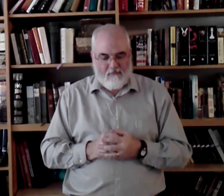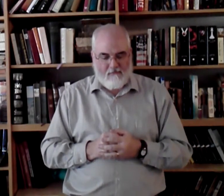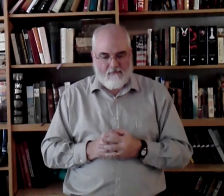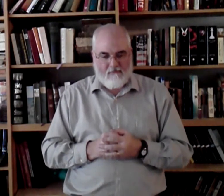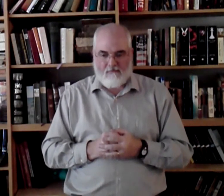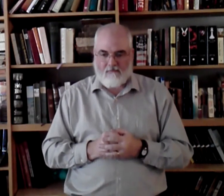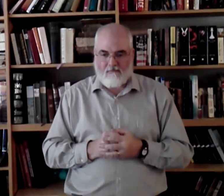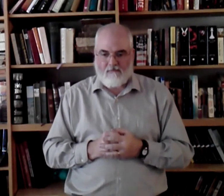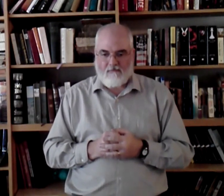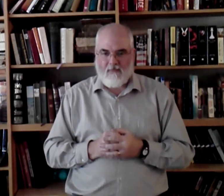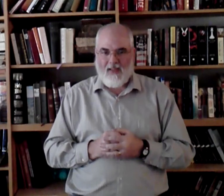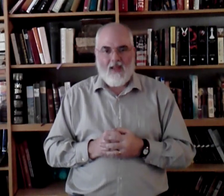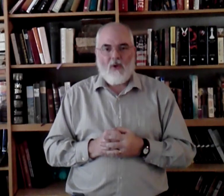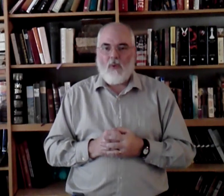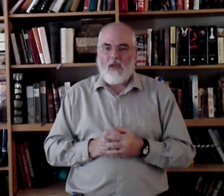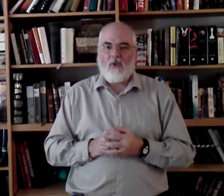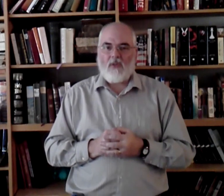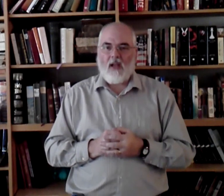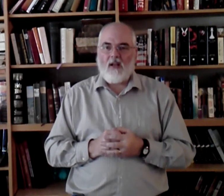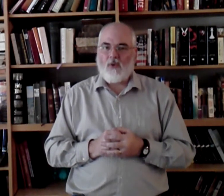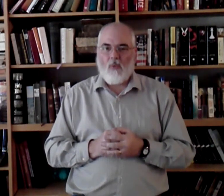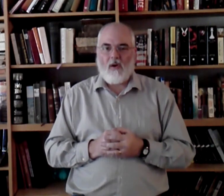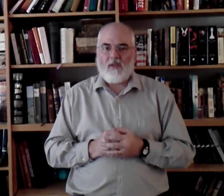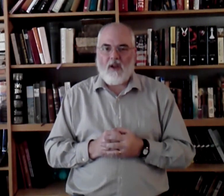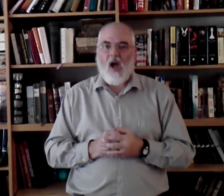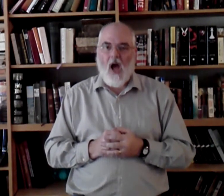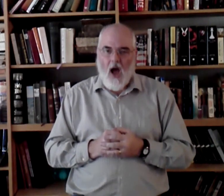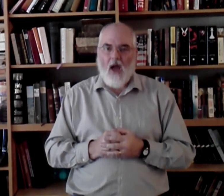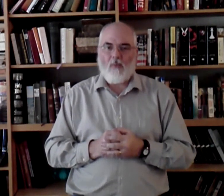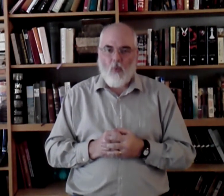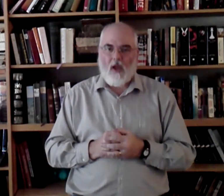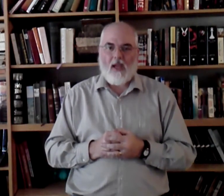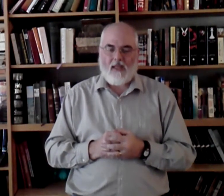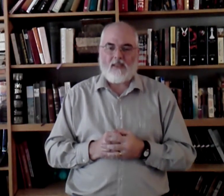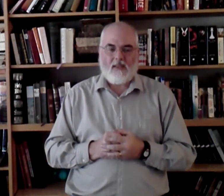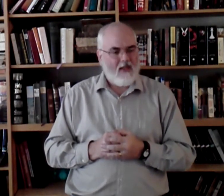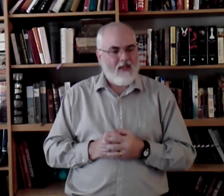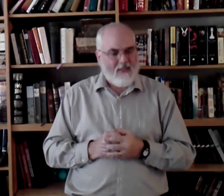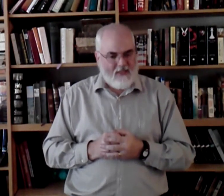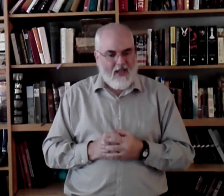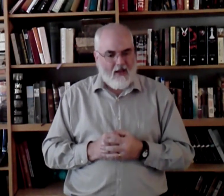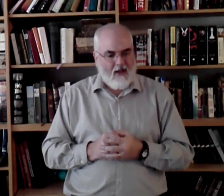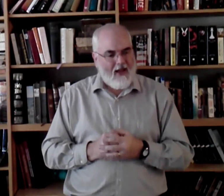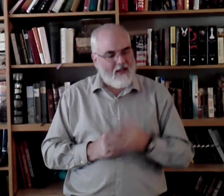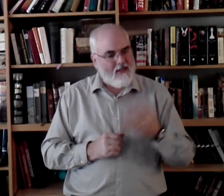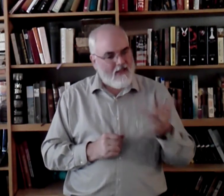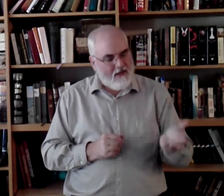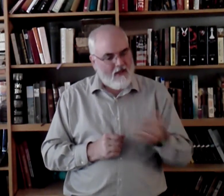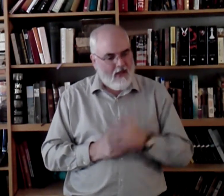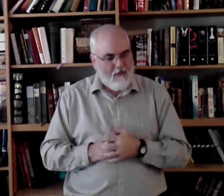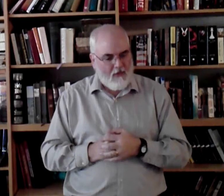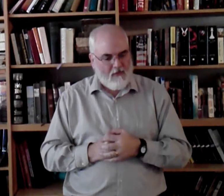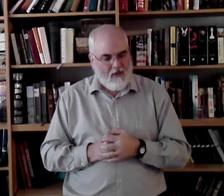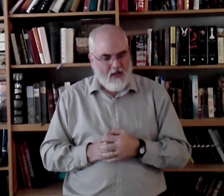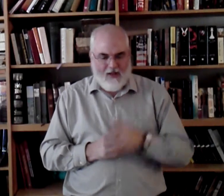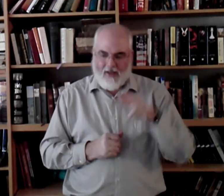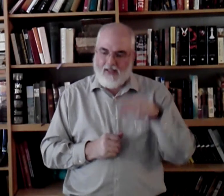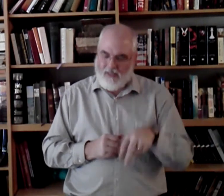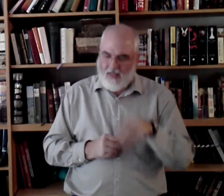Hmm. We use English words in odd ways. Set. I can set the table. I can set